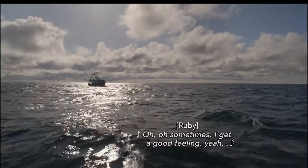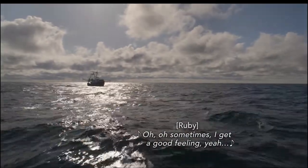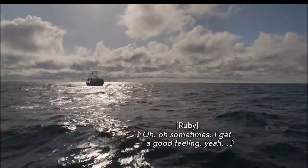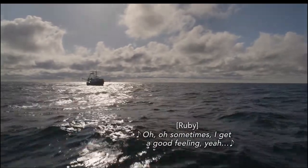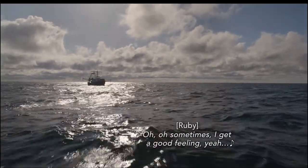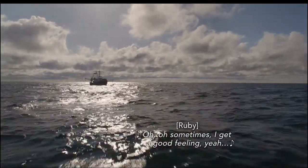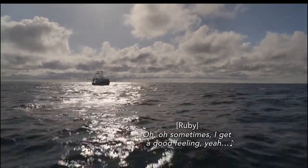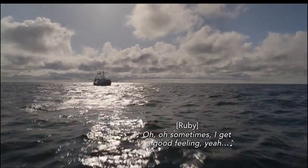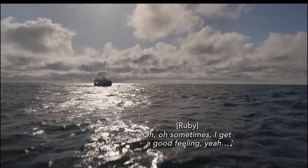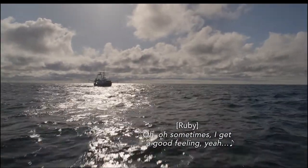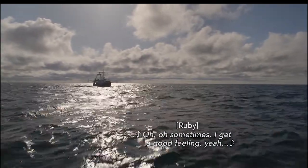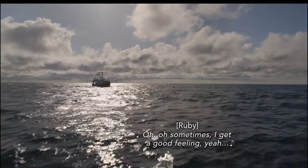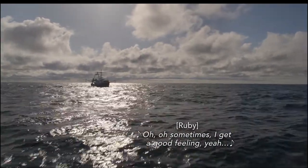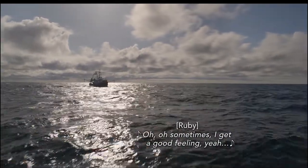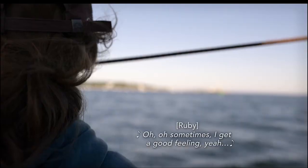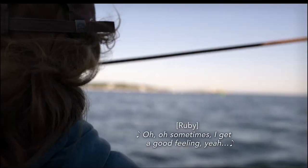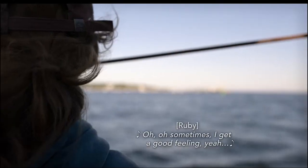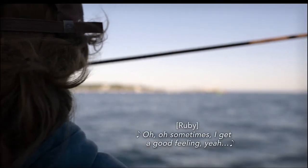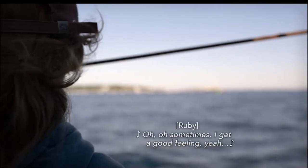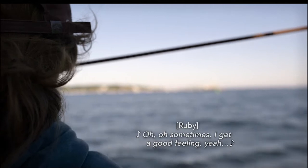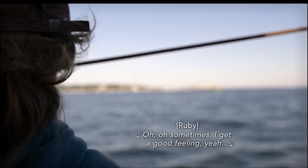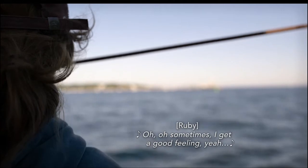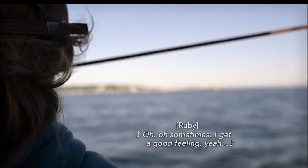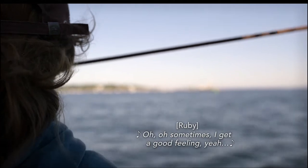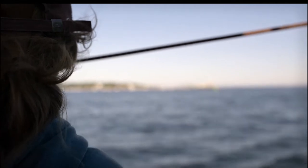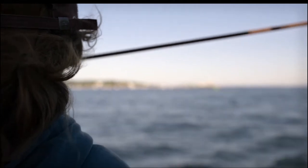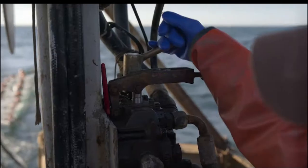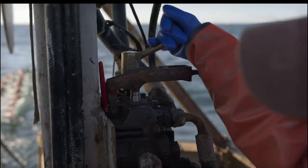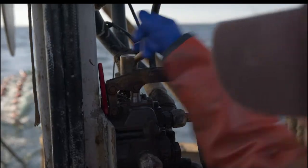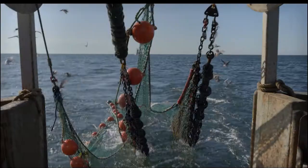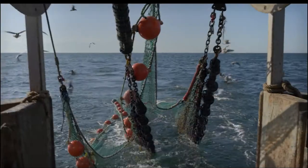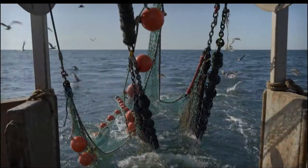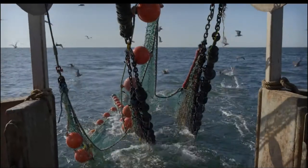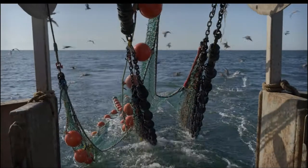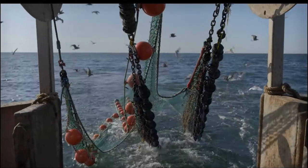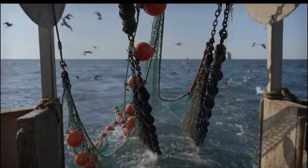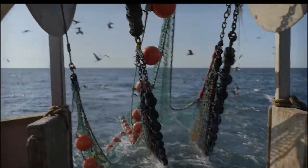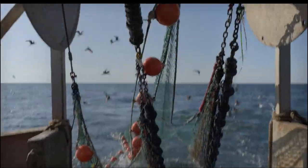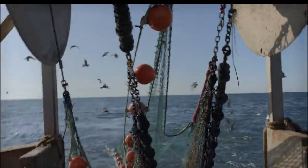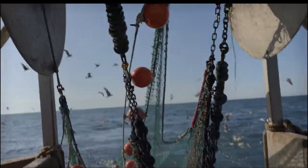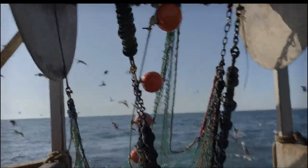Oh, sometimes I get a good feeling, yeah. Yeah.